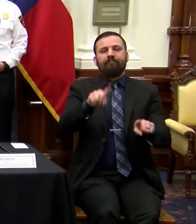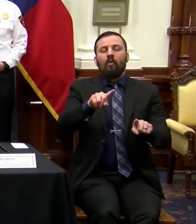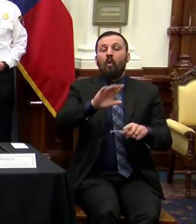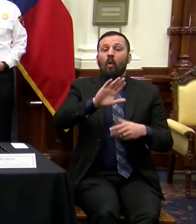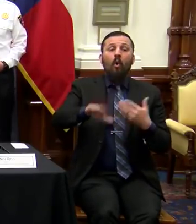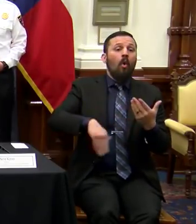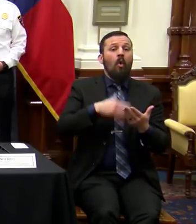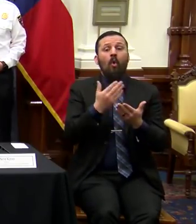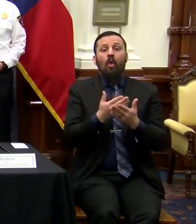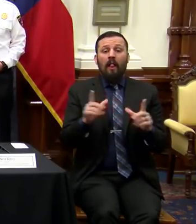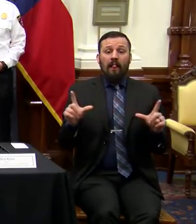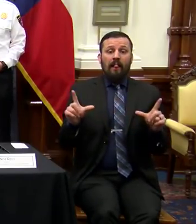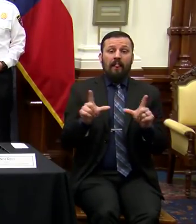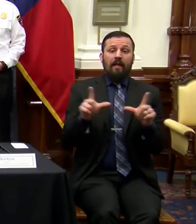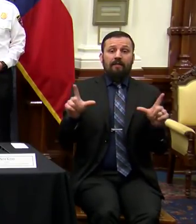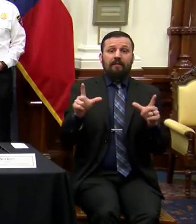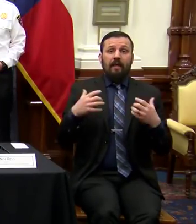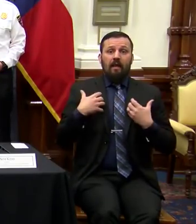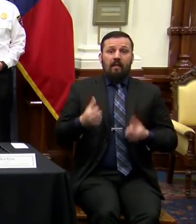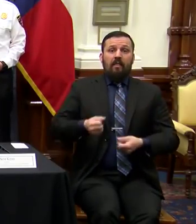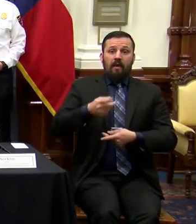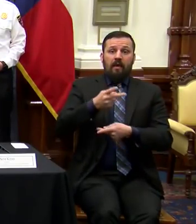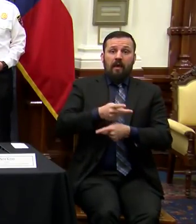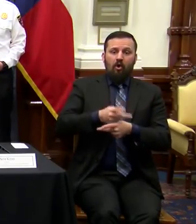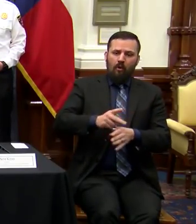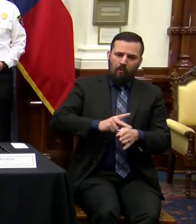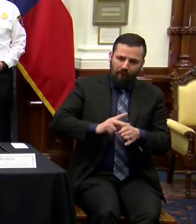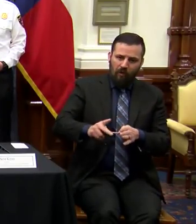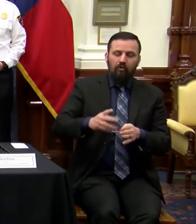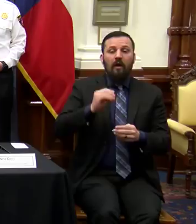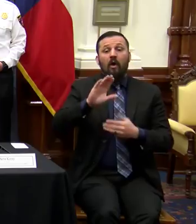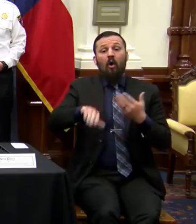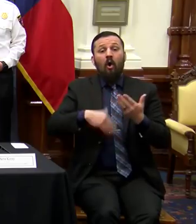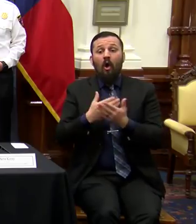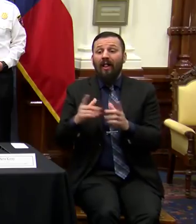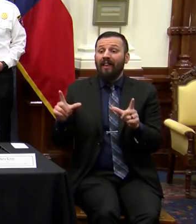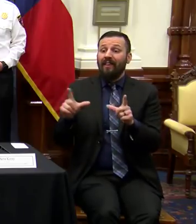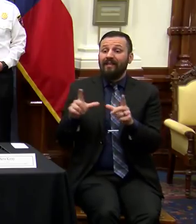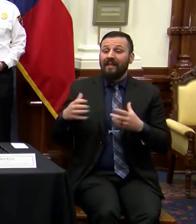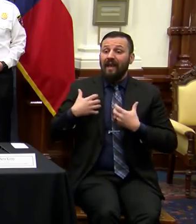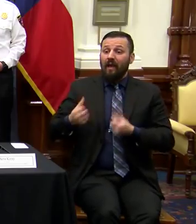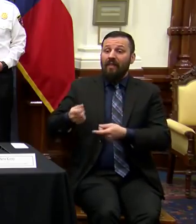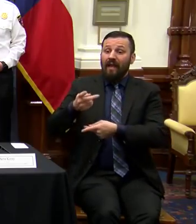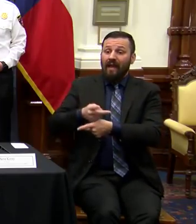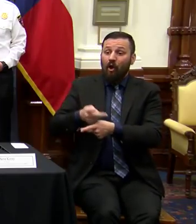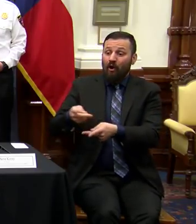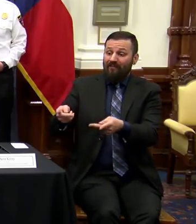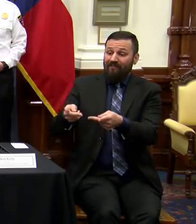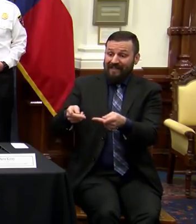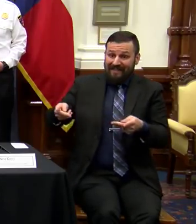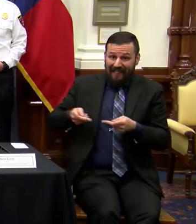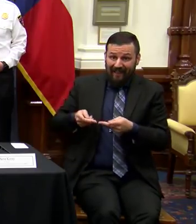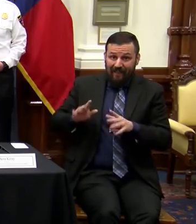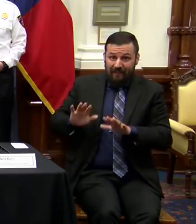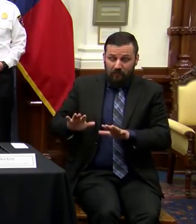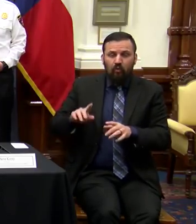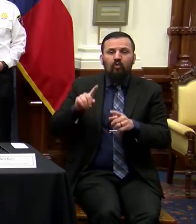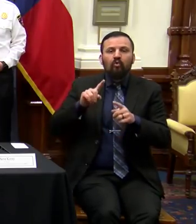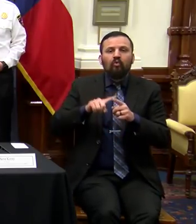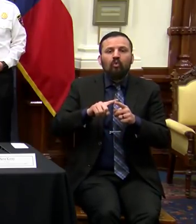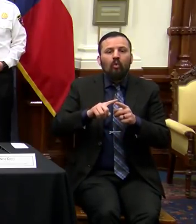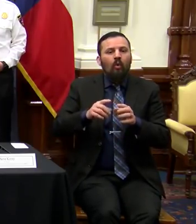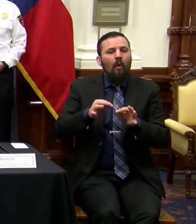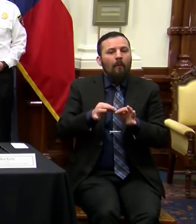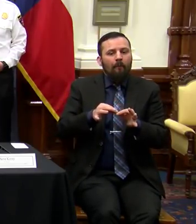licensed health care professionals in all licensed health care facilities to postpone all